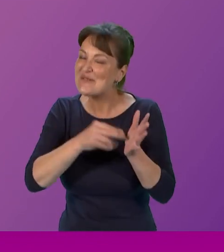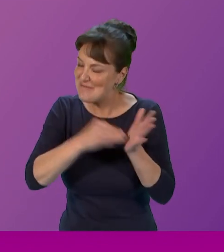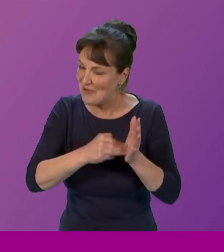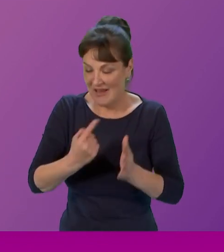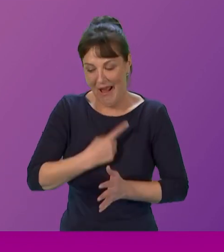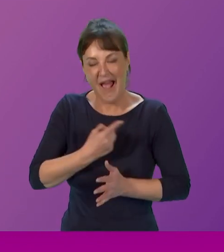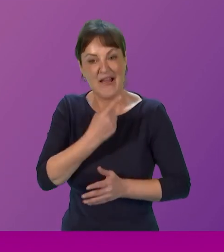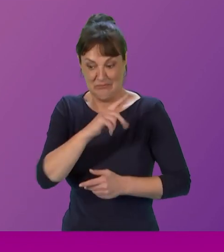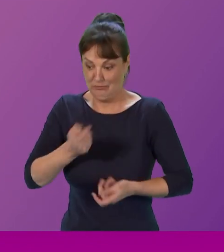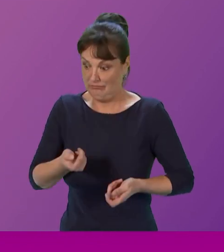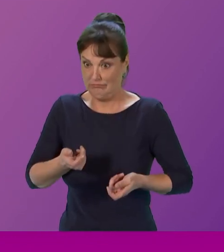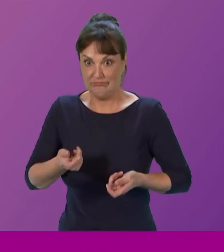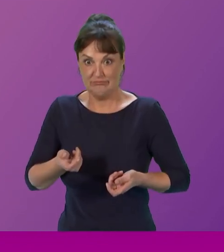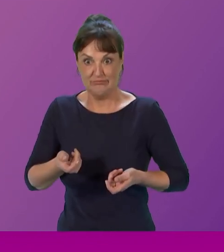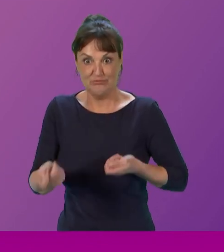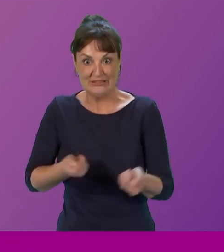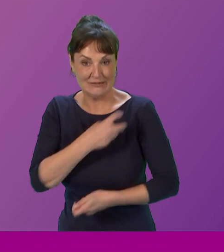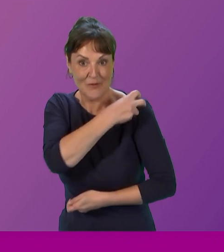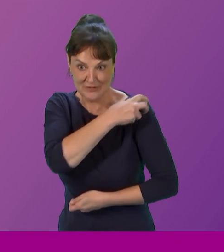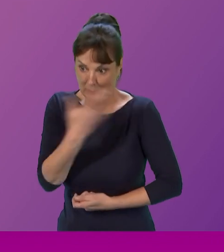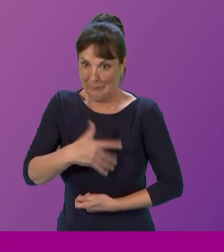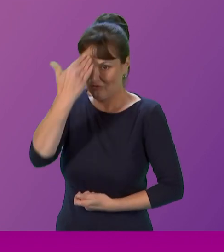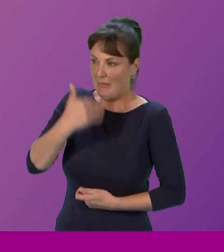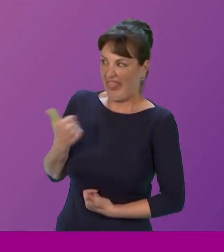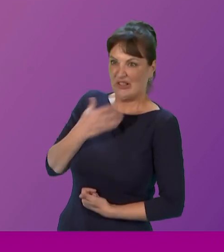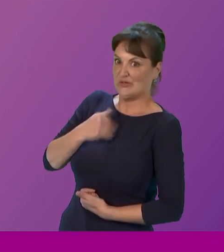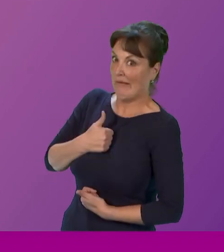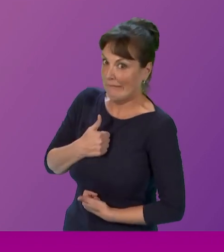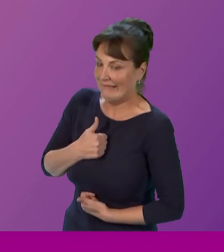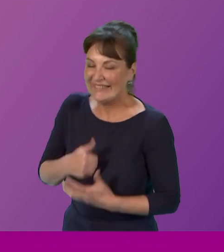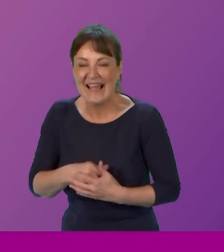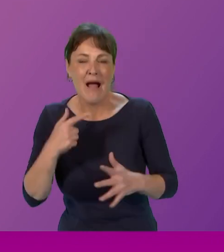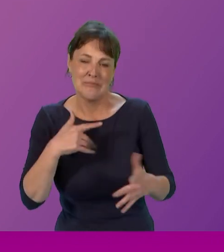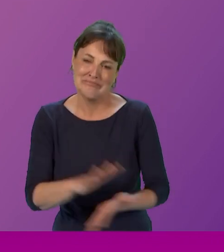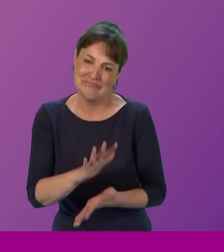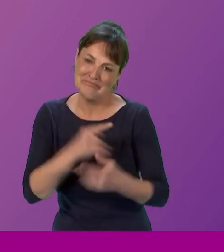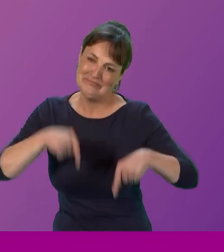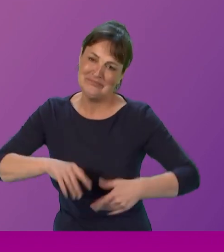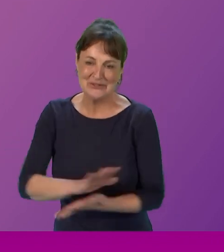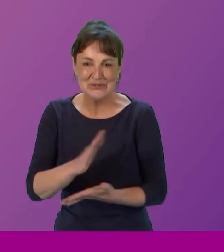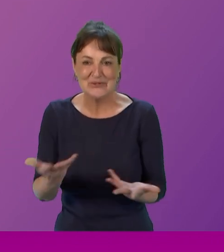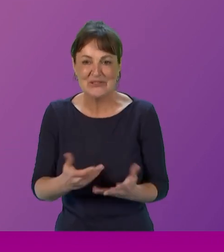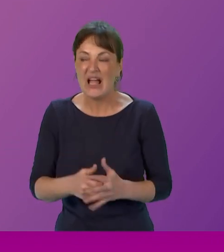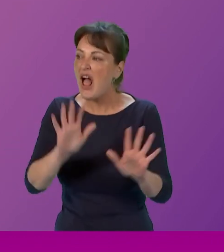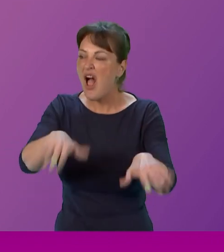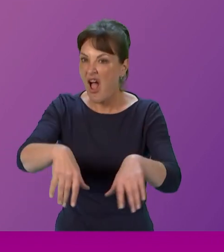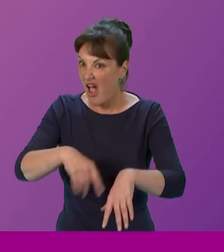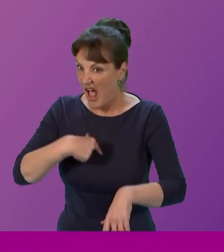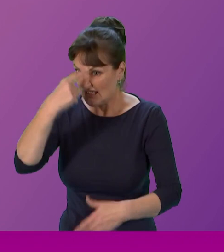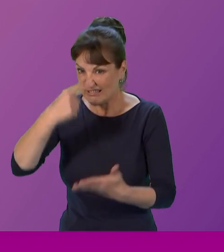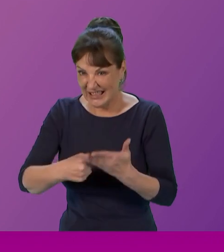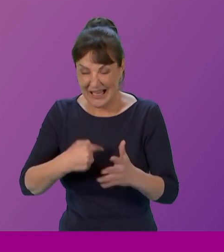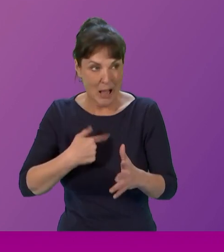so that's useful. And I'm thrilled to be here today. I decided I was going to do the state's